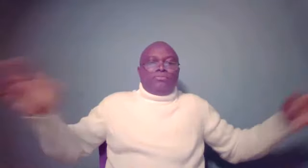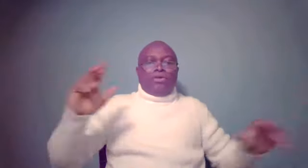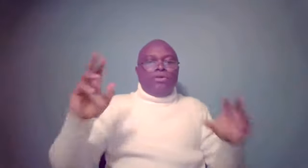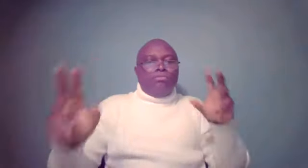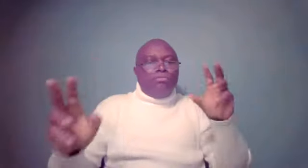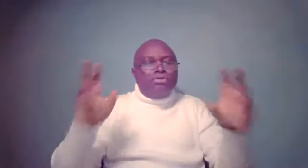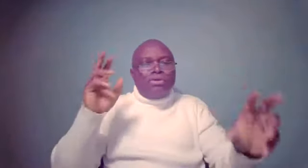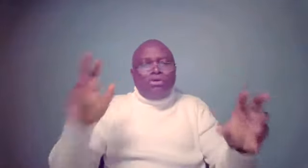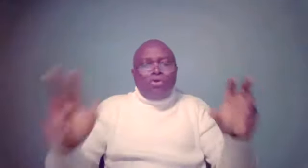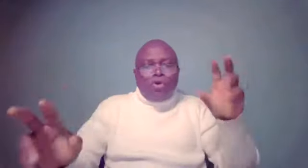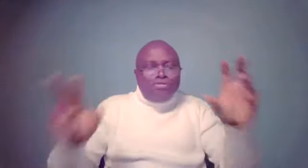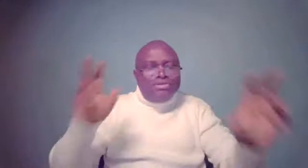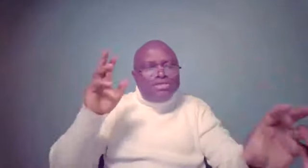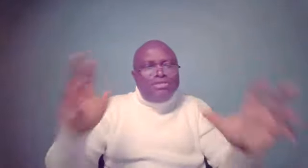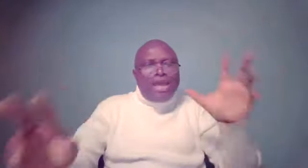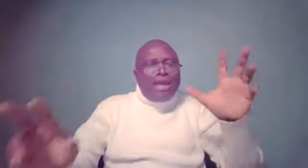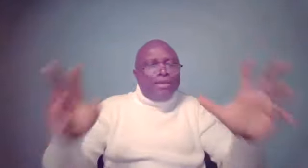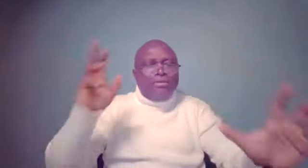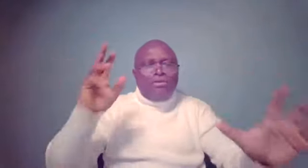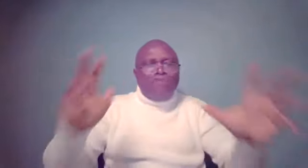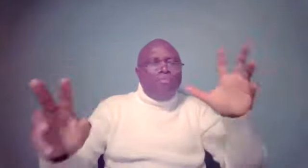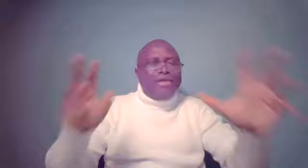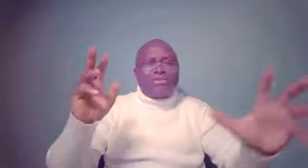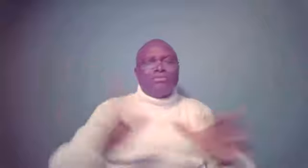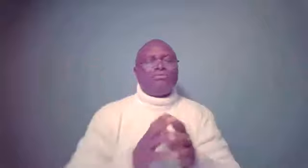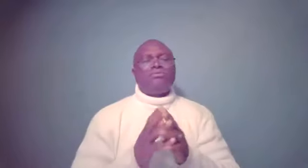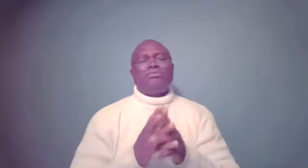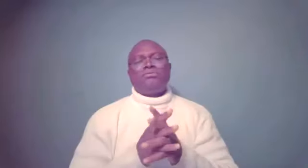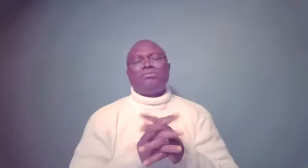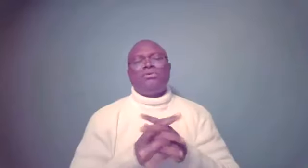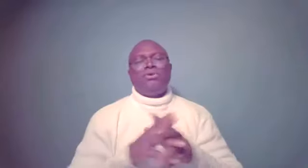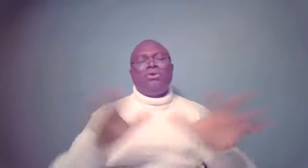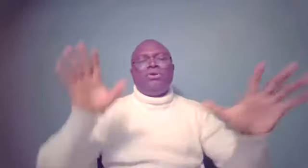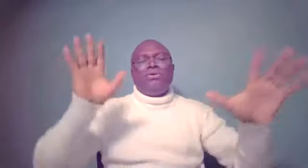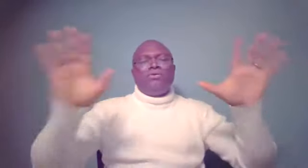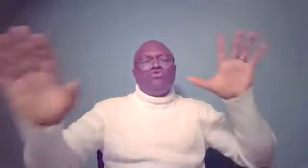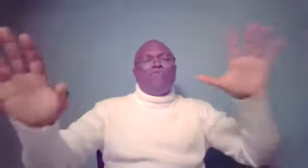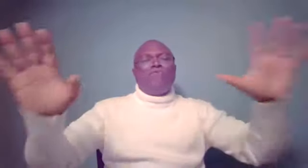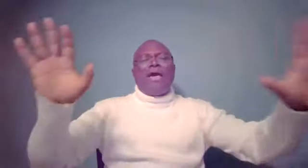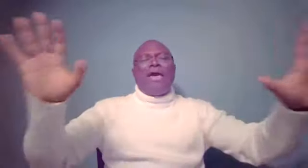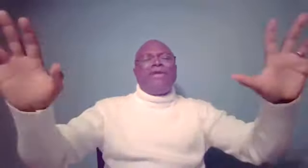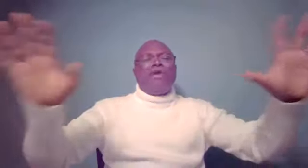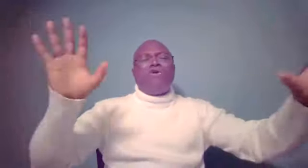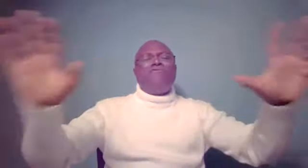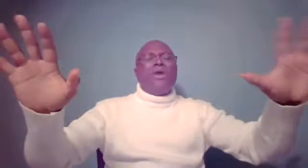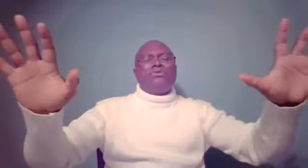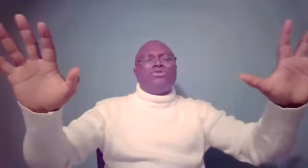But on this day of blessing, you find a confluence